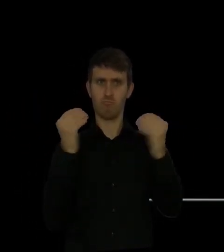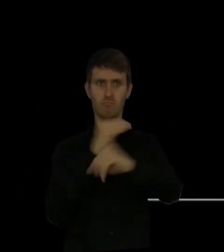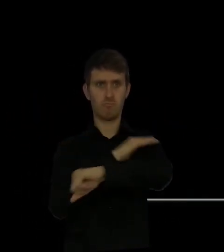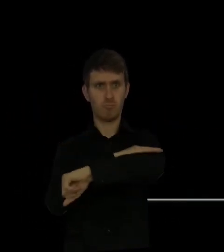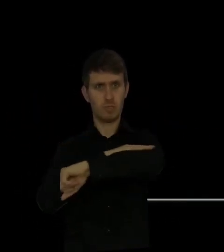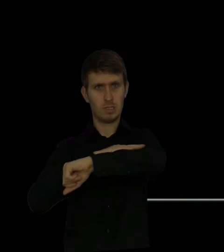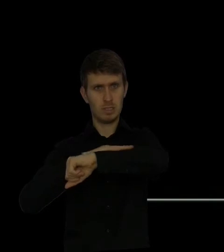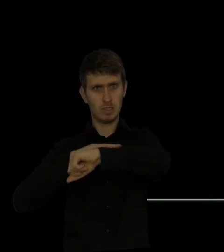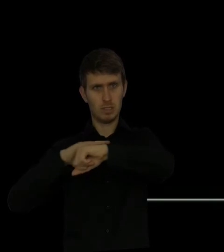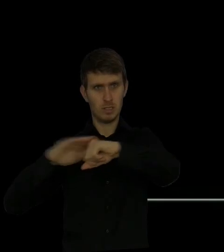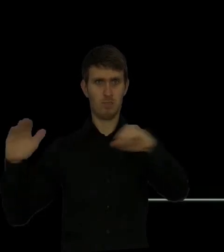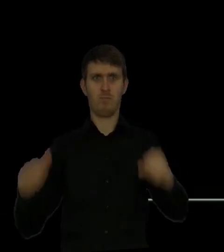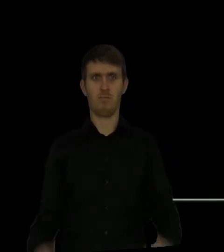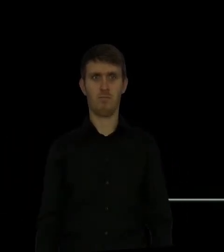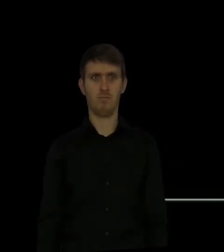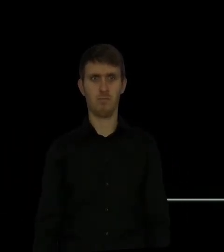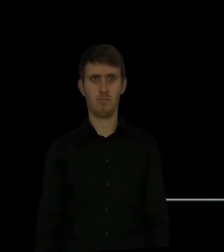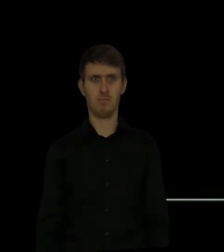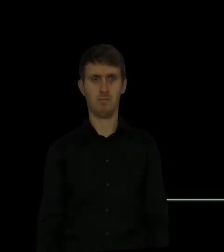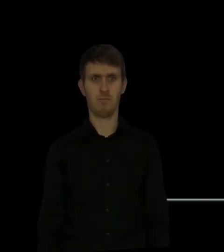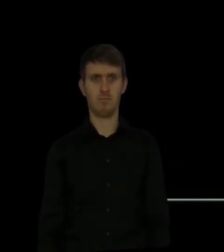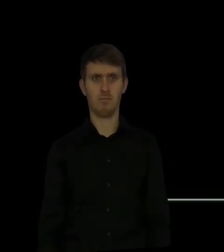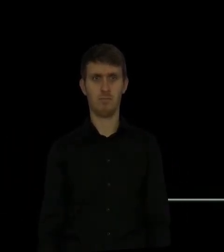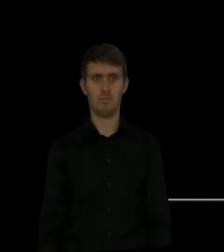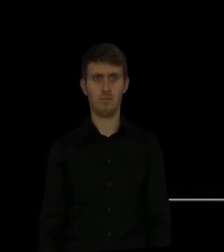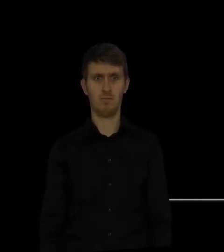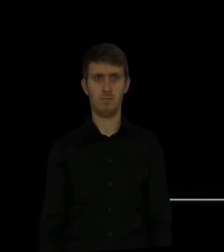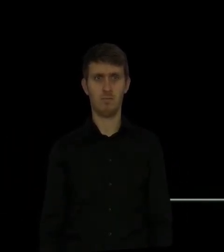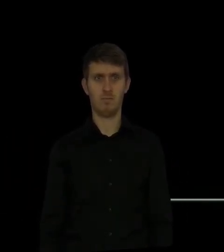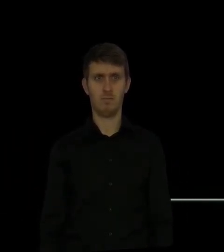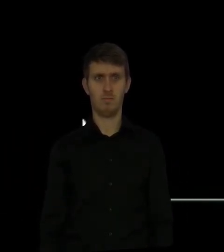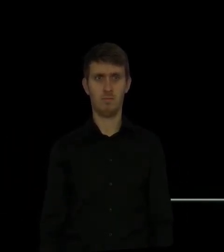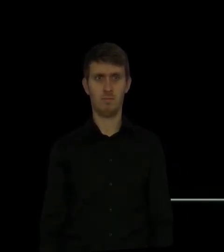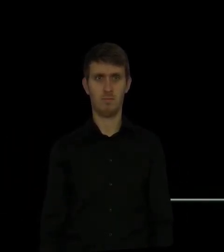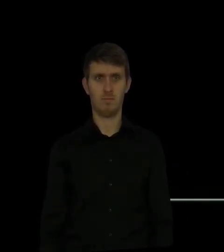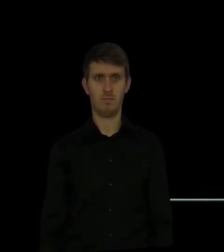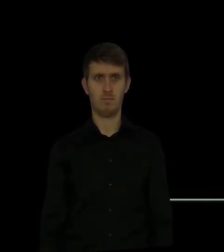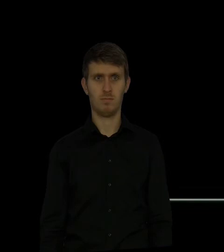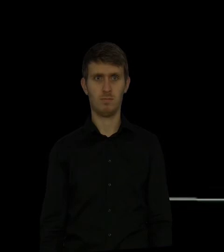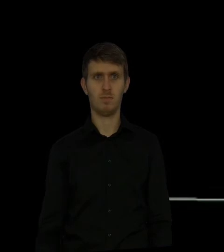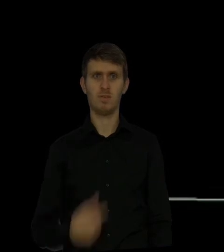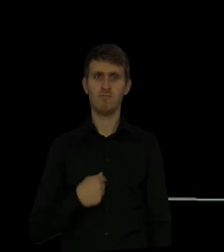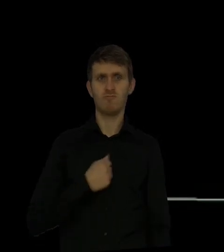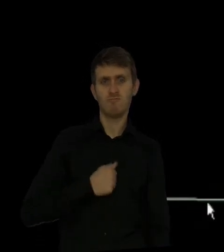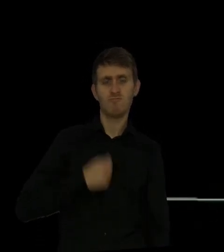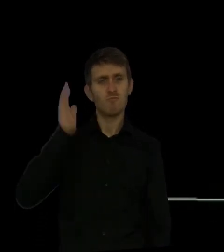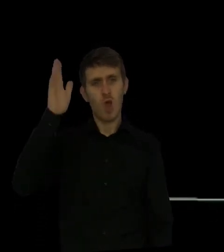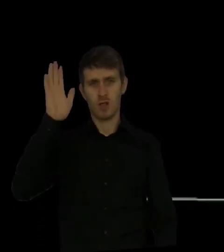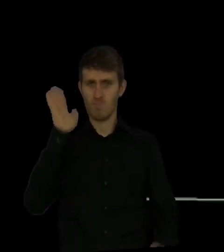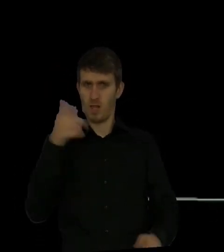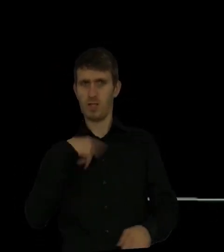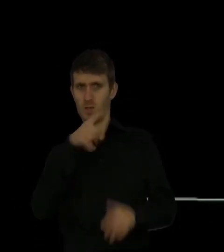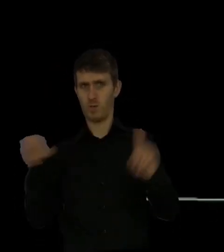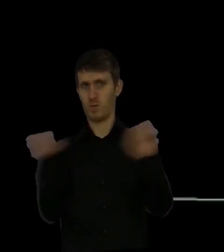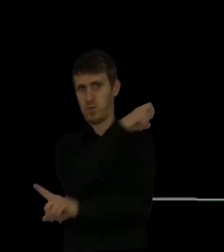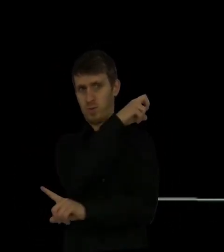Let me see. Oh, yeah, look at that. OK, so that's a nice looking line. I'm going to feel bad